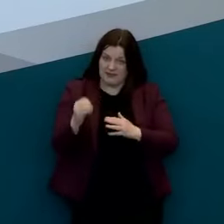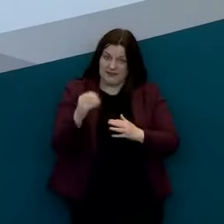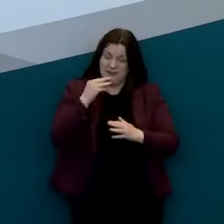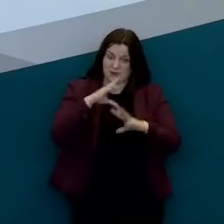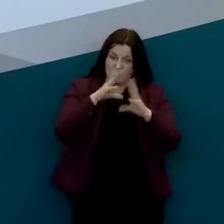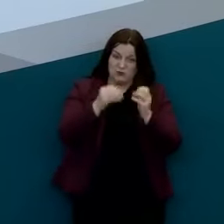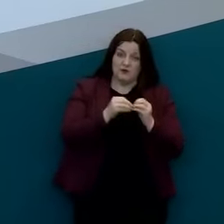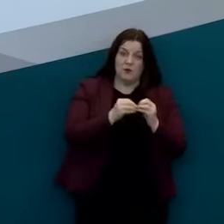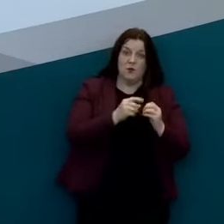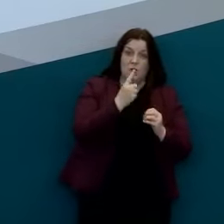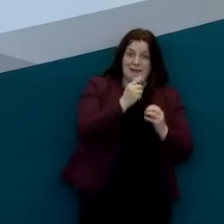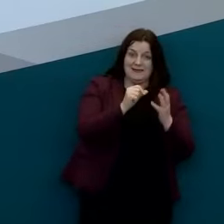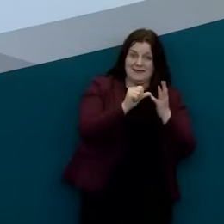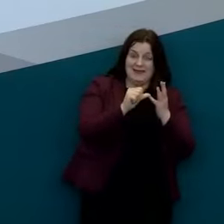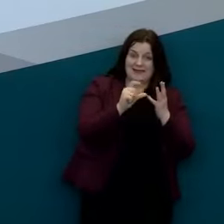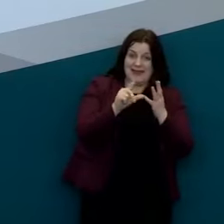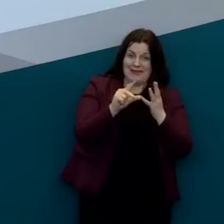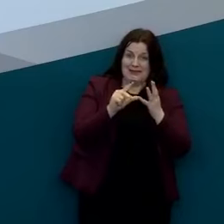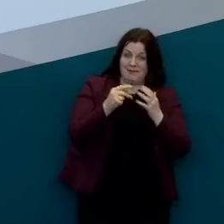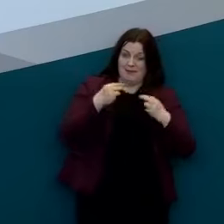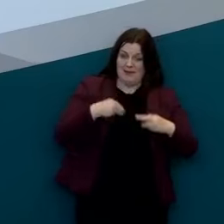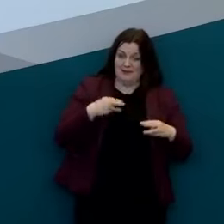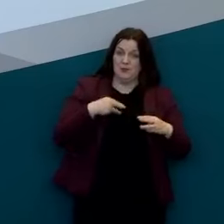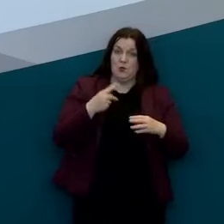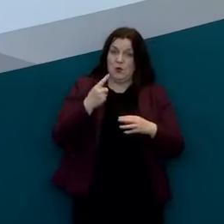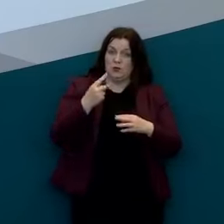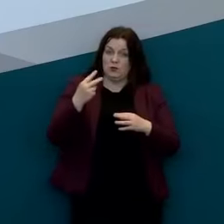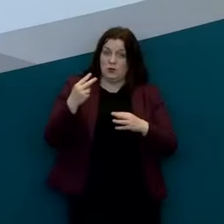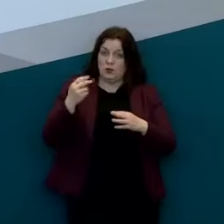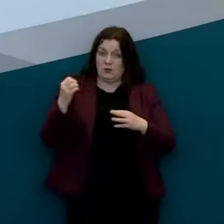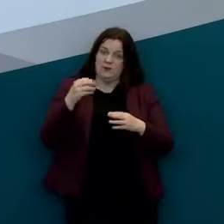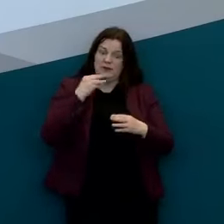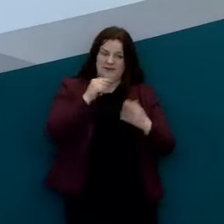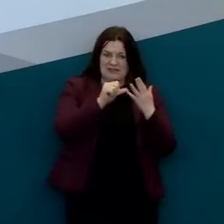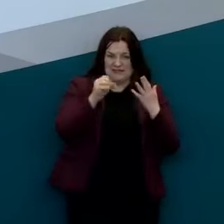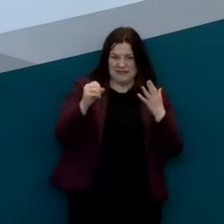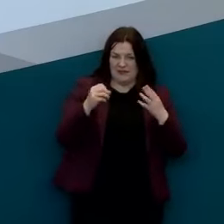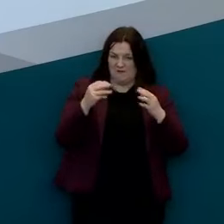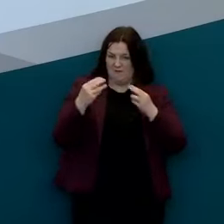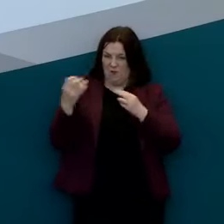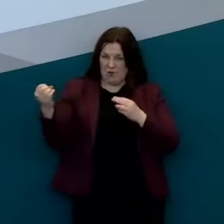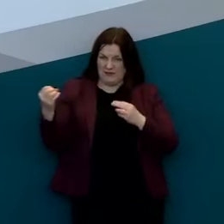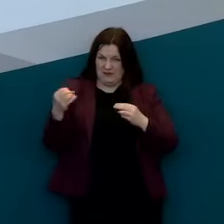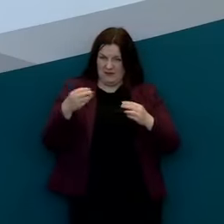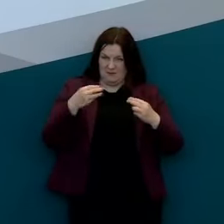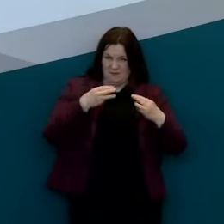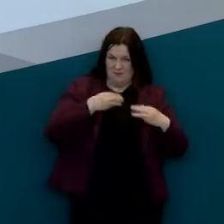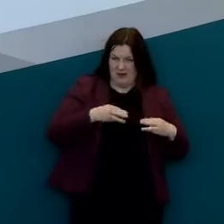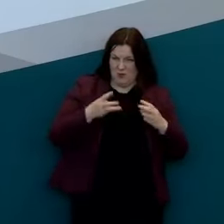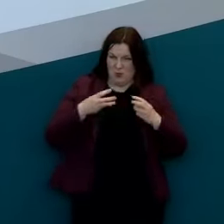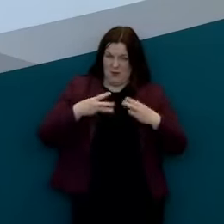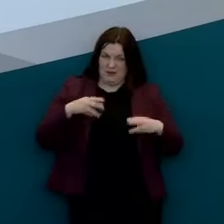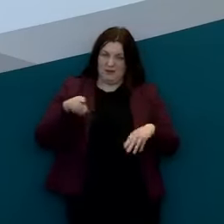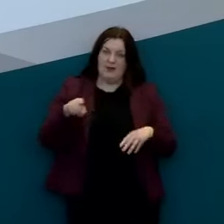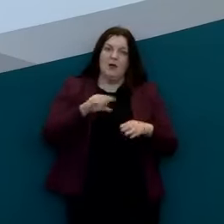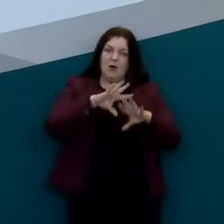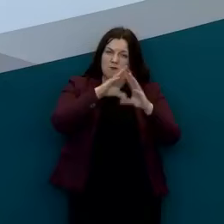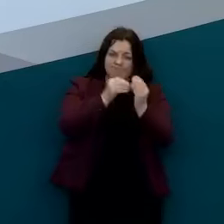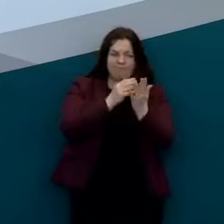females that's approximately 60 40 and the median age of all deaths is 81